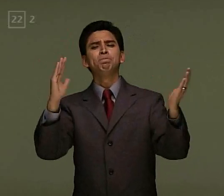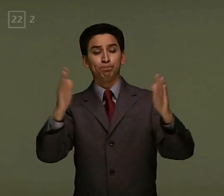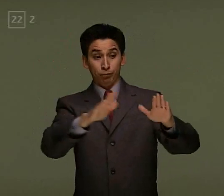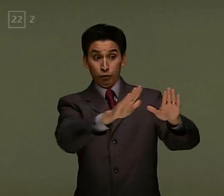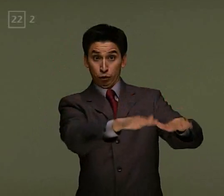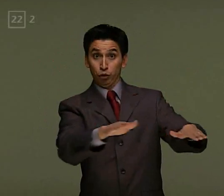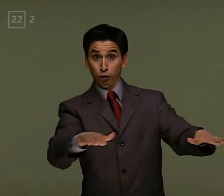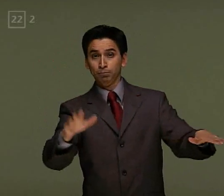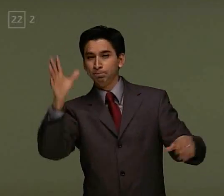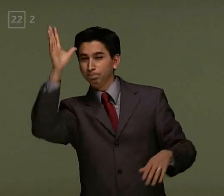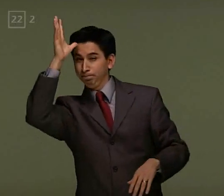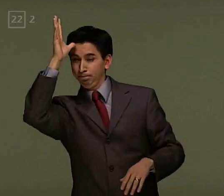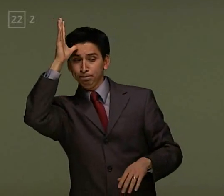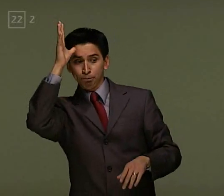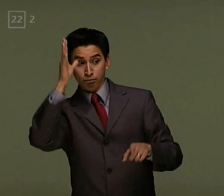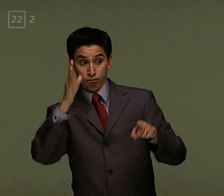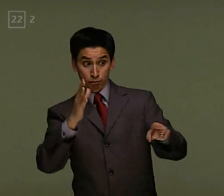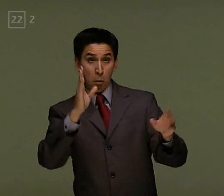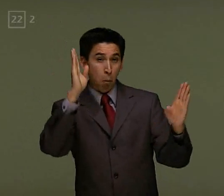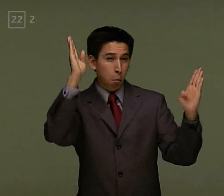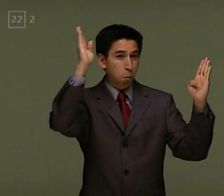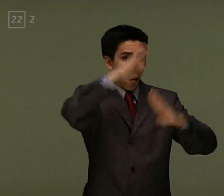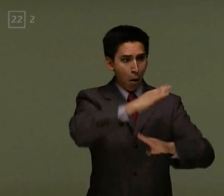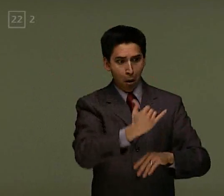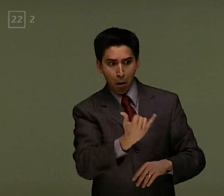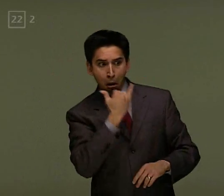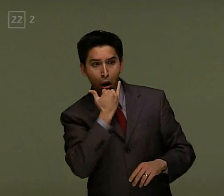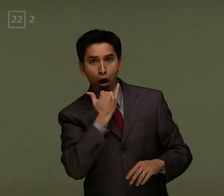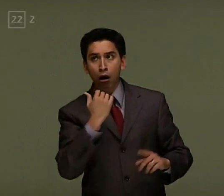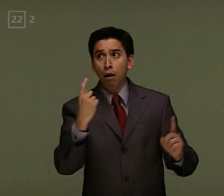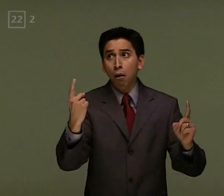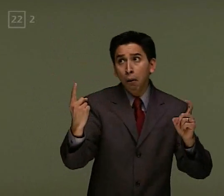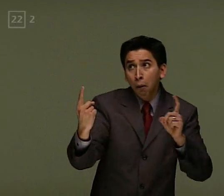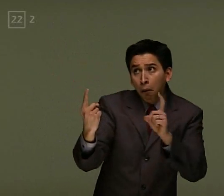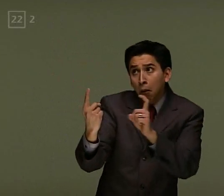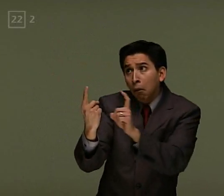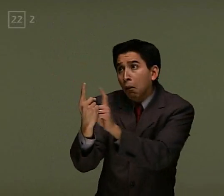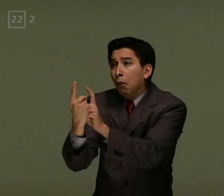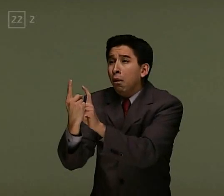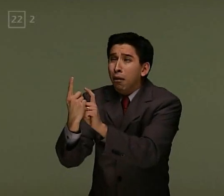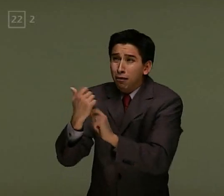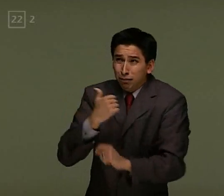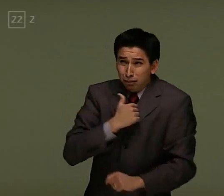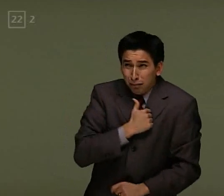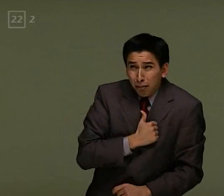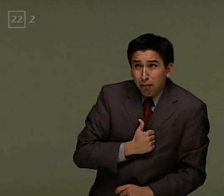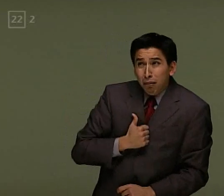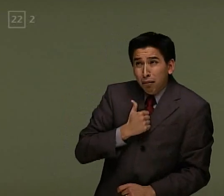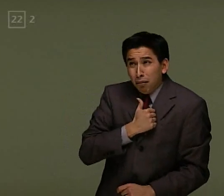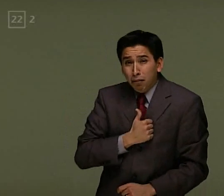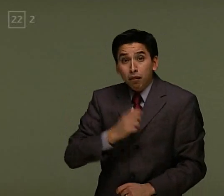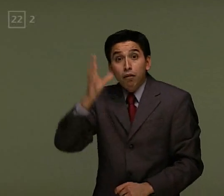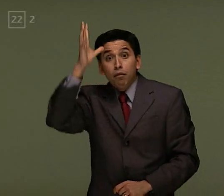Jewelry is awesome Bae's got is gorgeous Going down to Georgia to fuck my bitch bitch